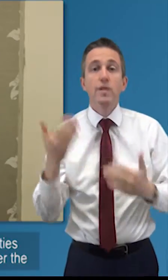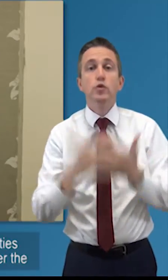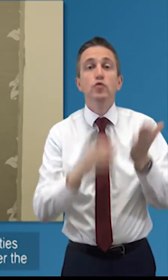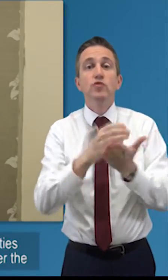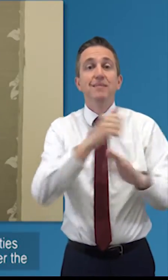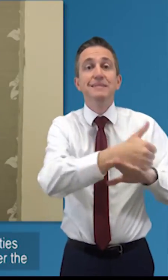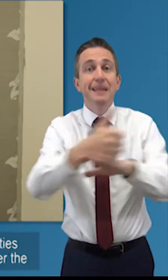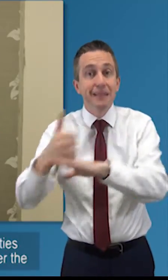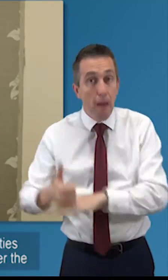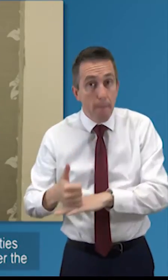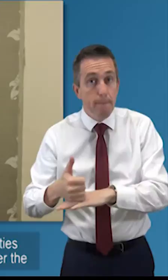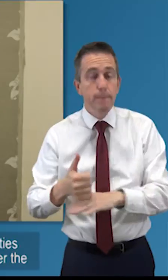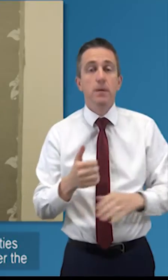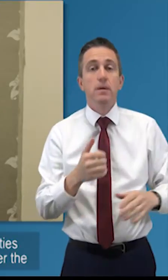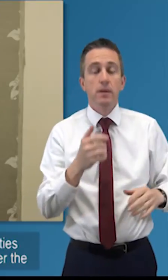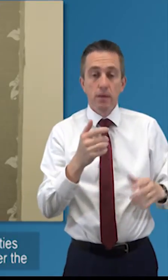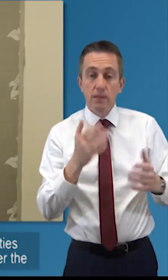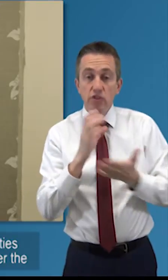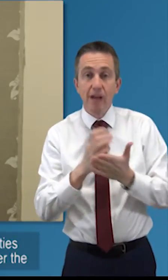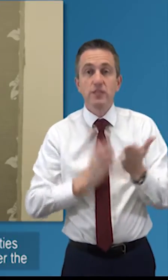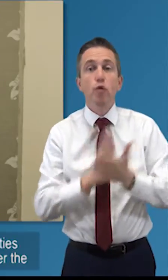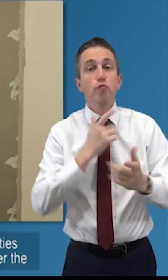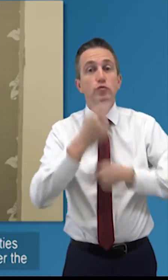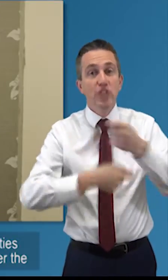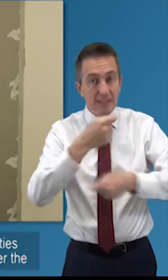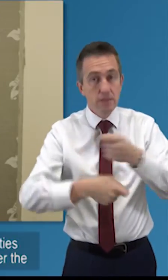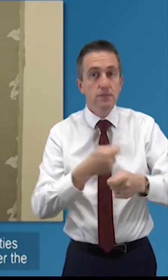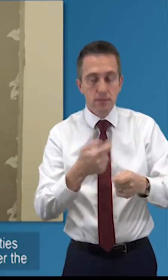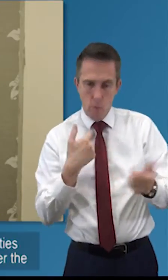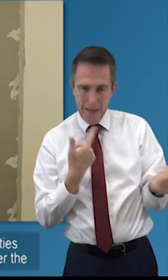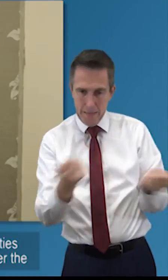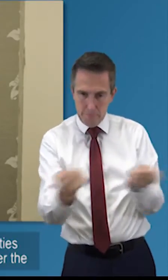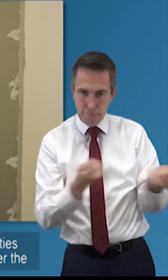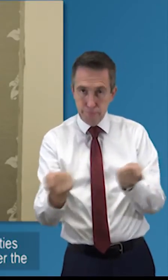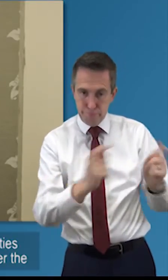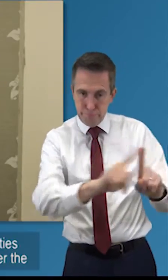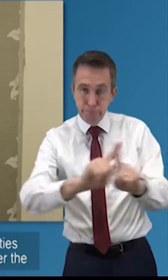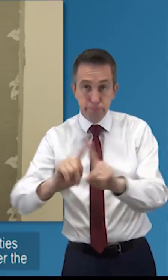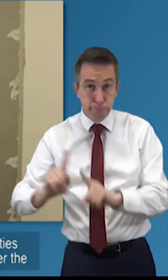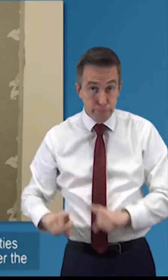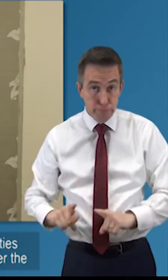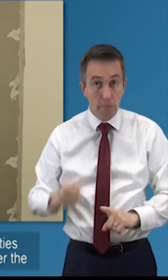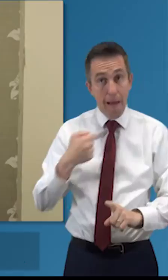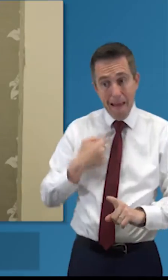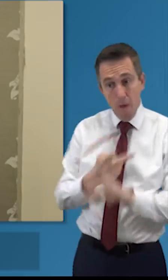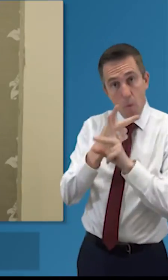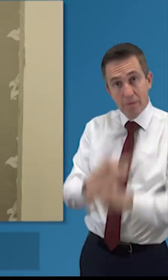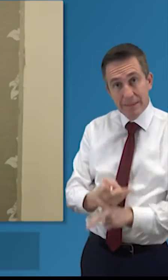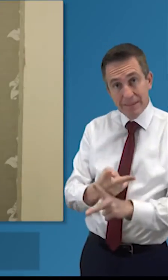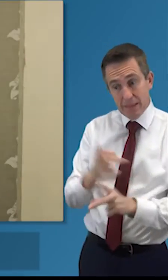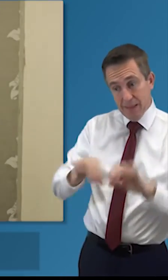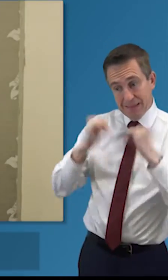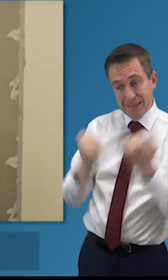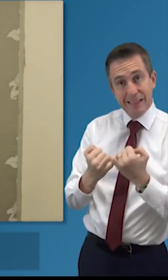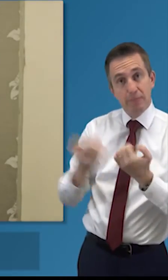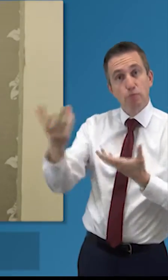charities uh they deal with uh charities making changes uh to themselves and i also look after the team that